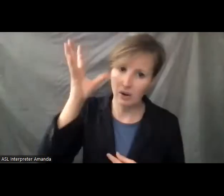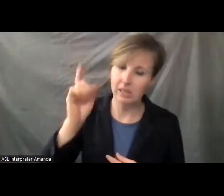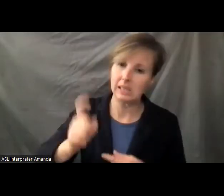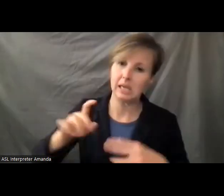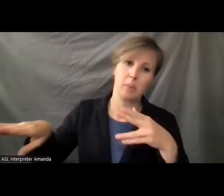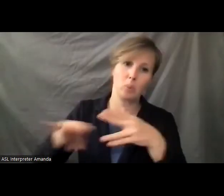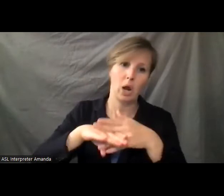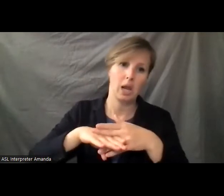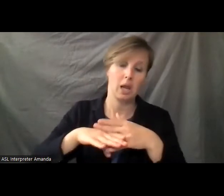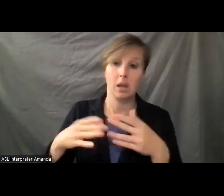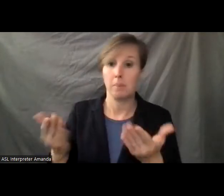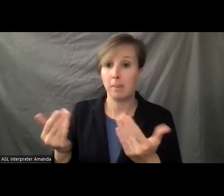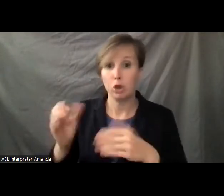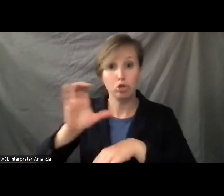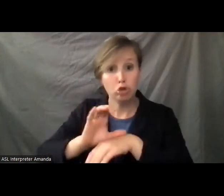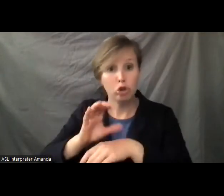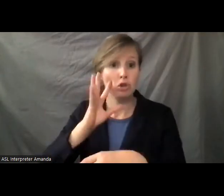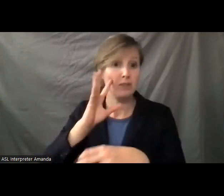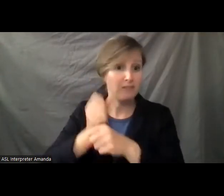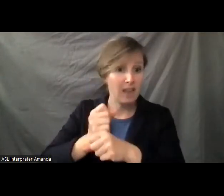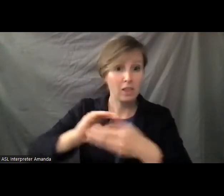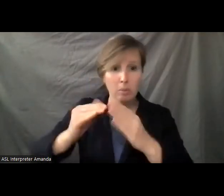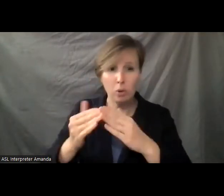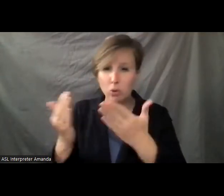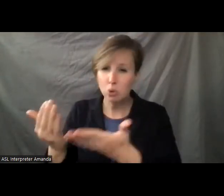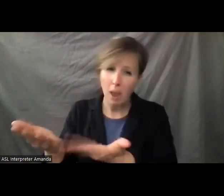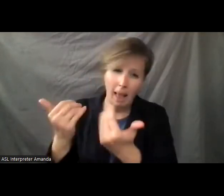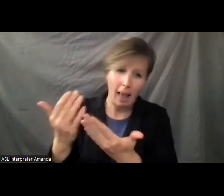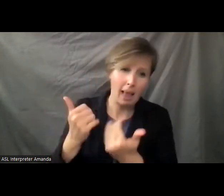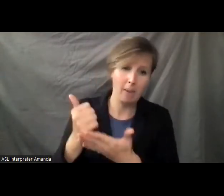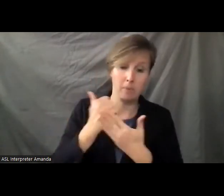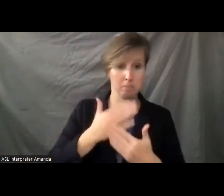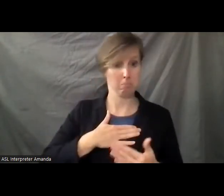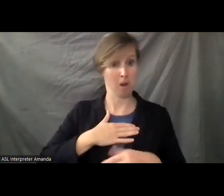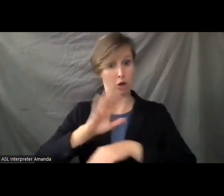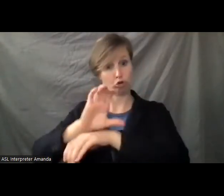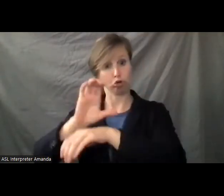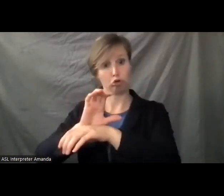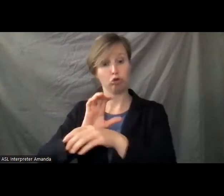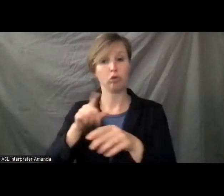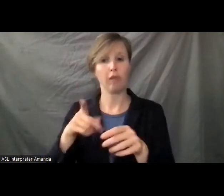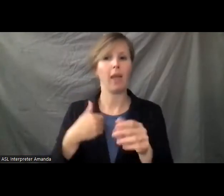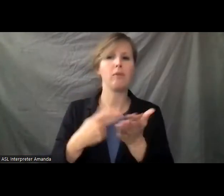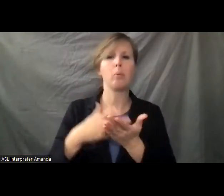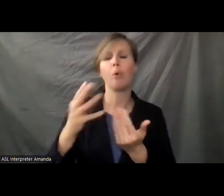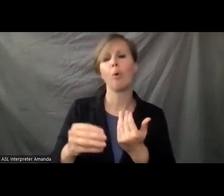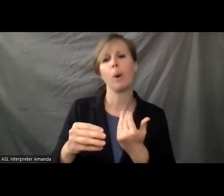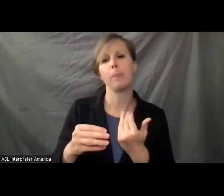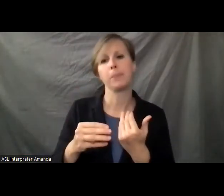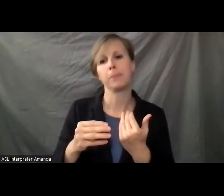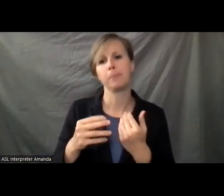enlisting church and faith communities to help shoulder the burden. I know at my church, on occasion, they have a program where they